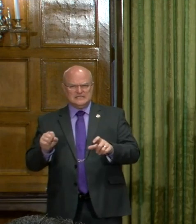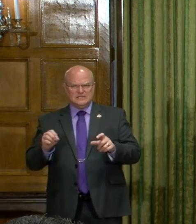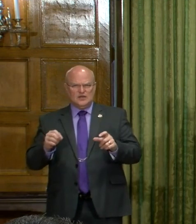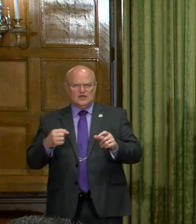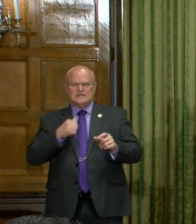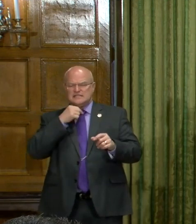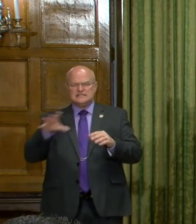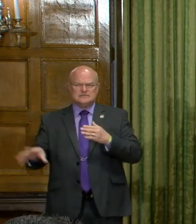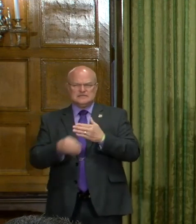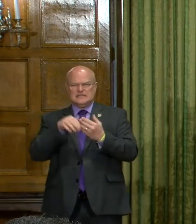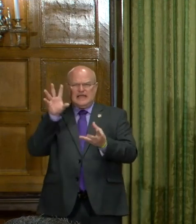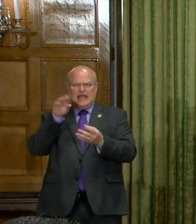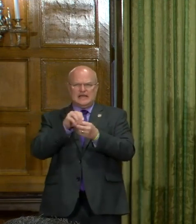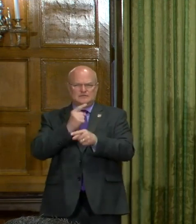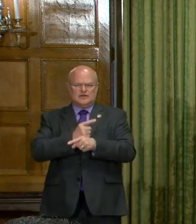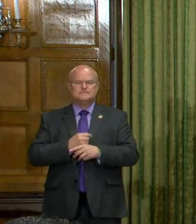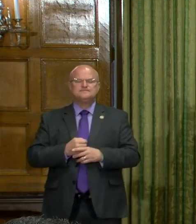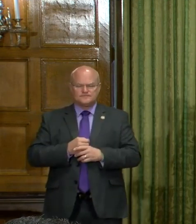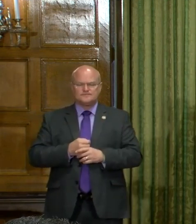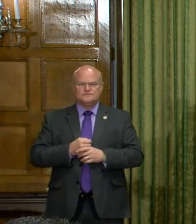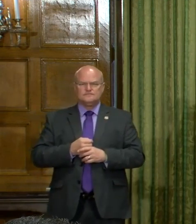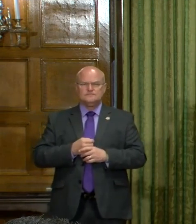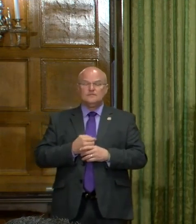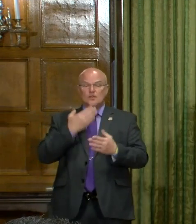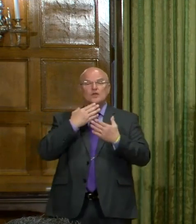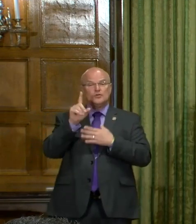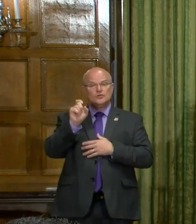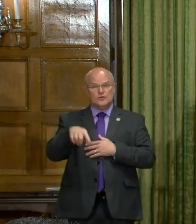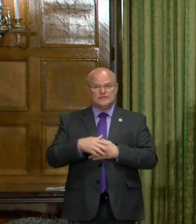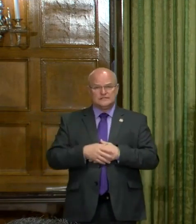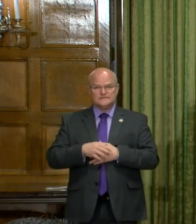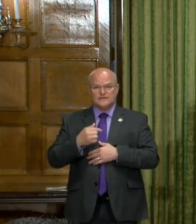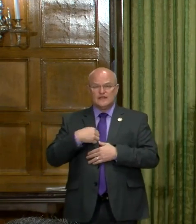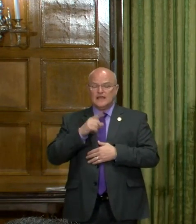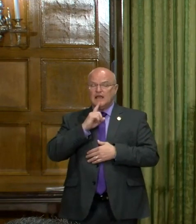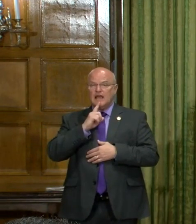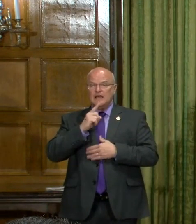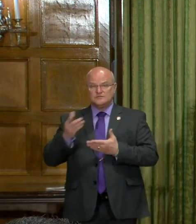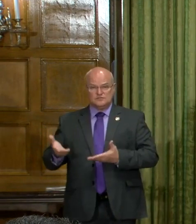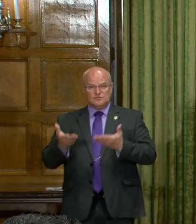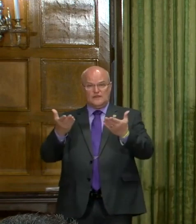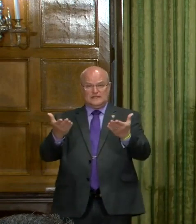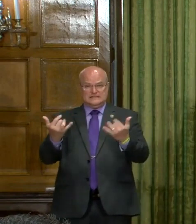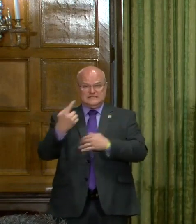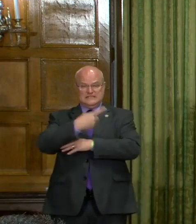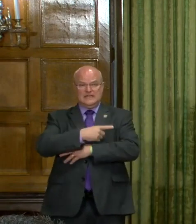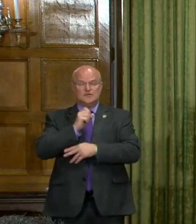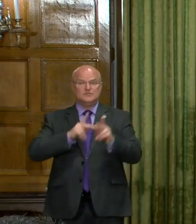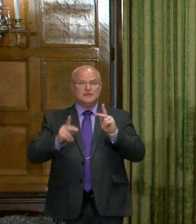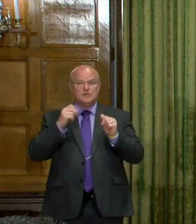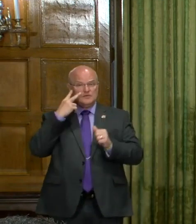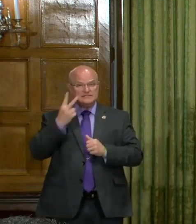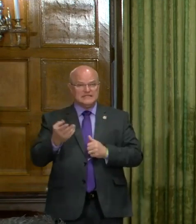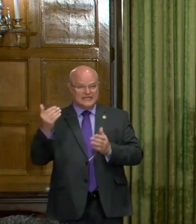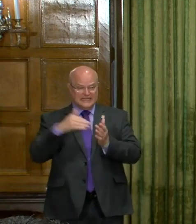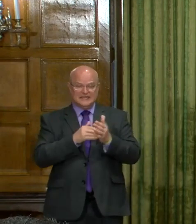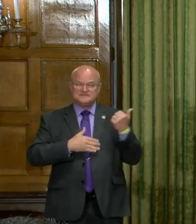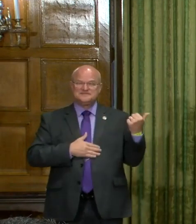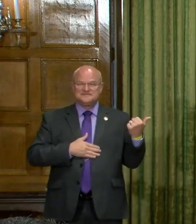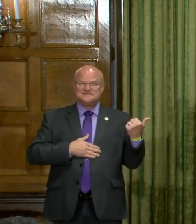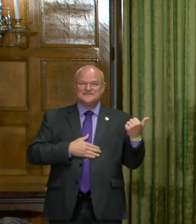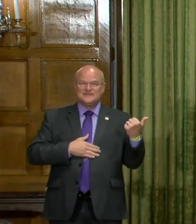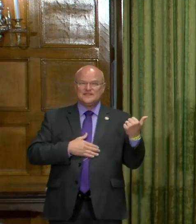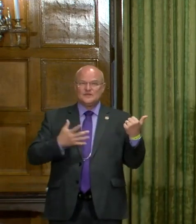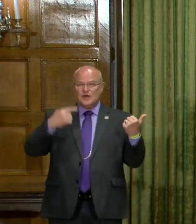to me, it just doesn't seem to add up. Very good question. I actually brought this out here today just so people will see it again.